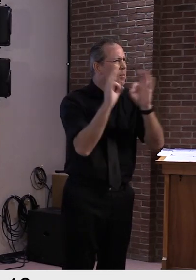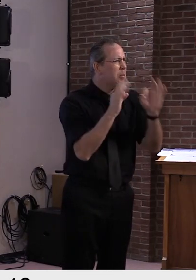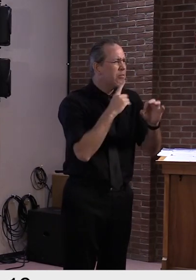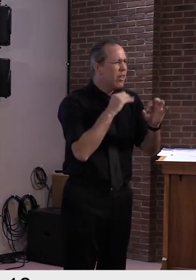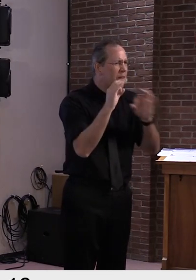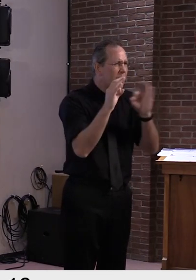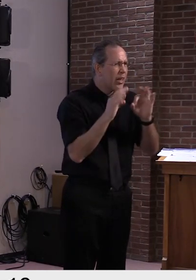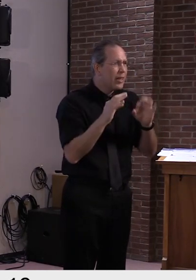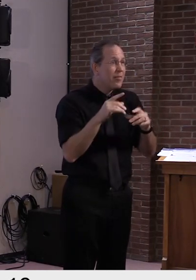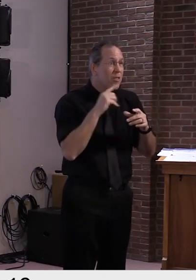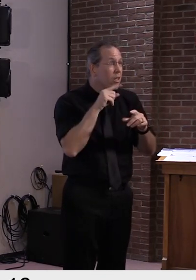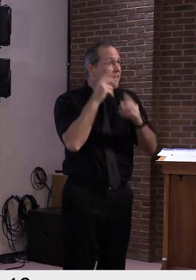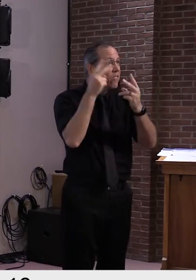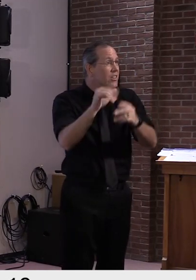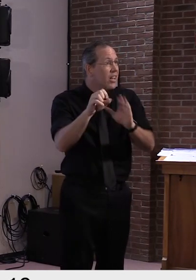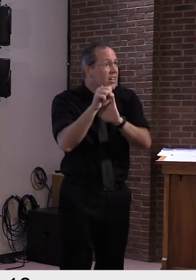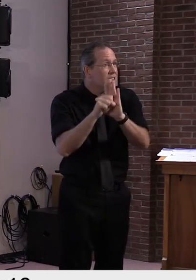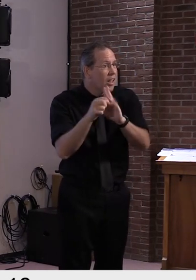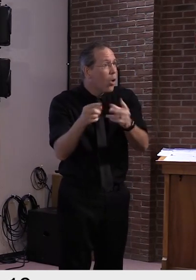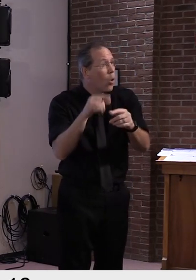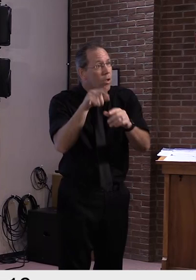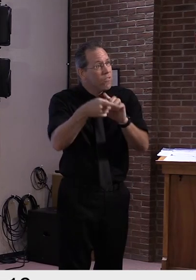focused in the Northeast.